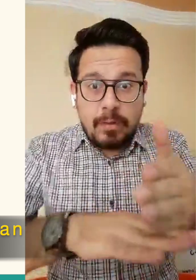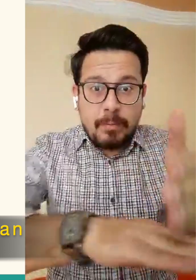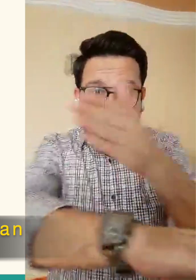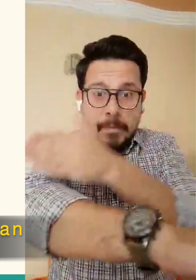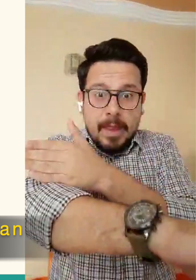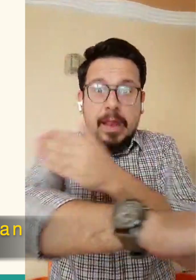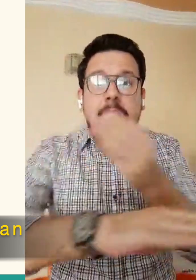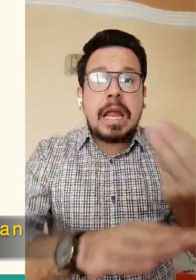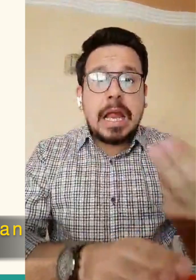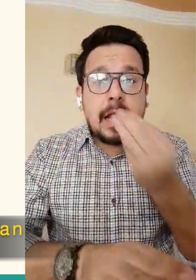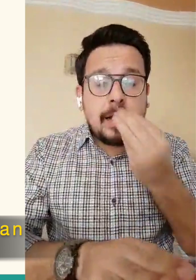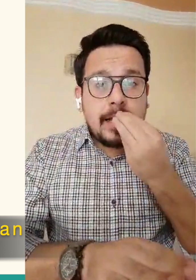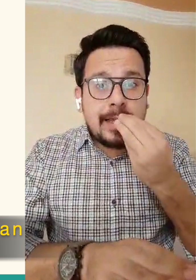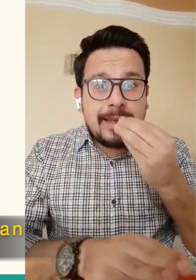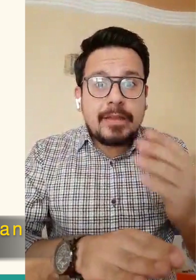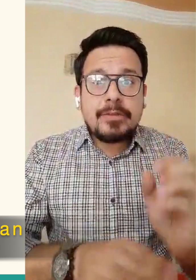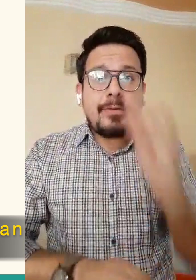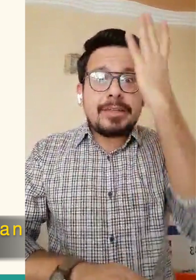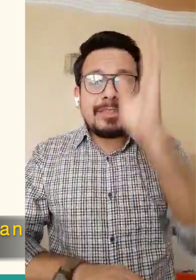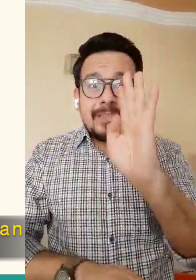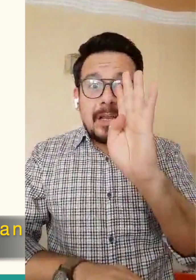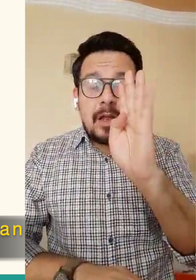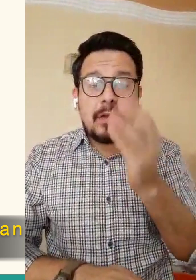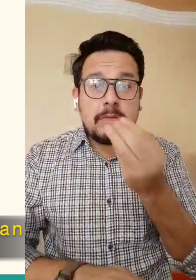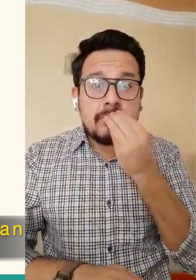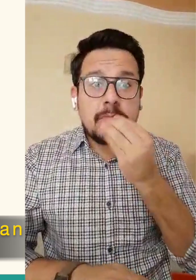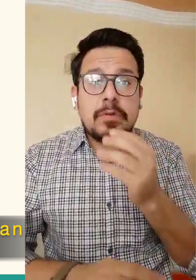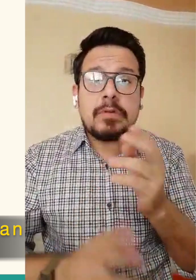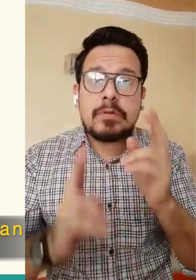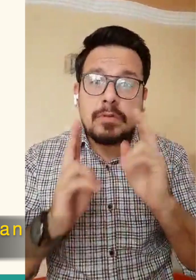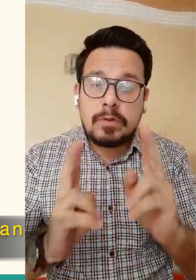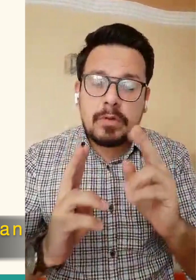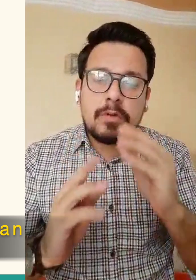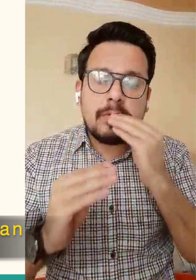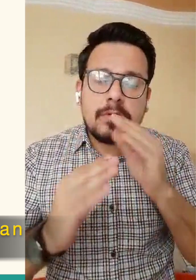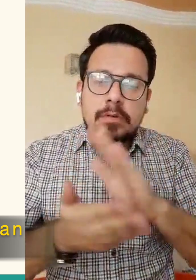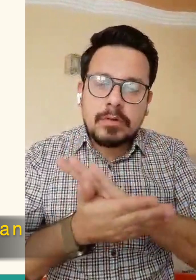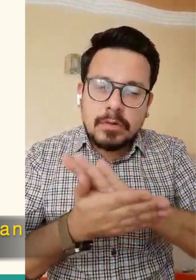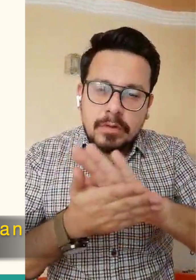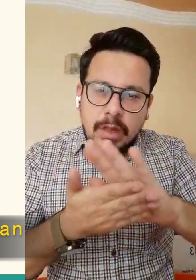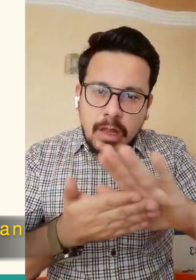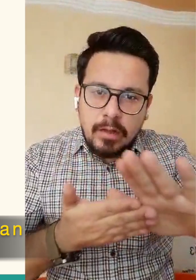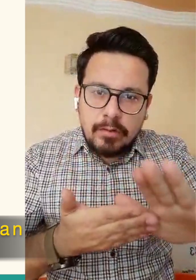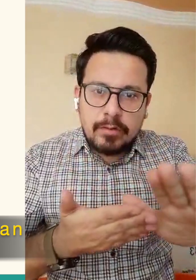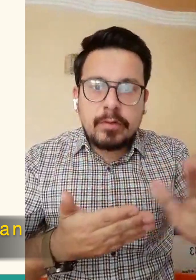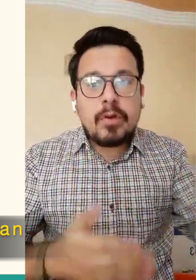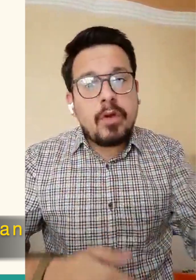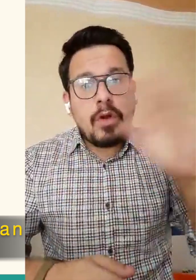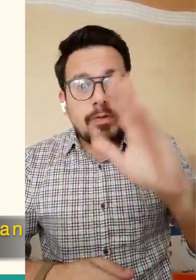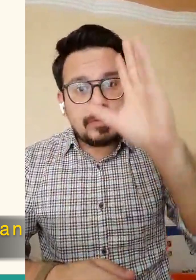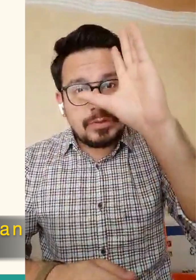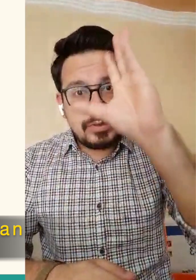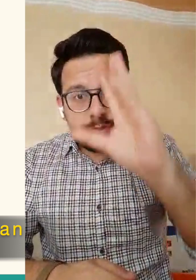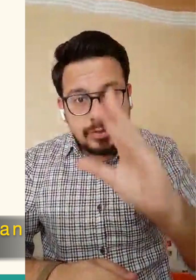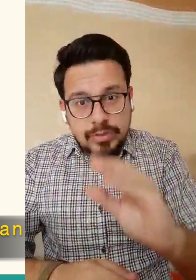while we fast the food we eat before we start our fast or to break our fast